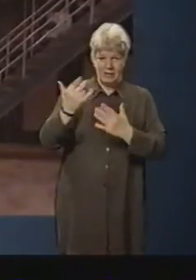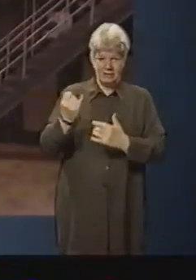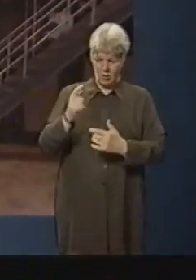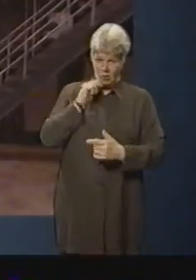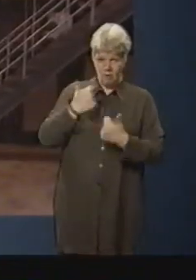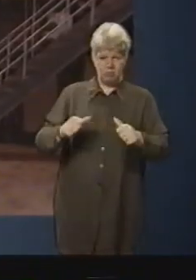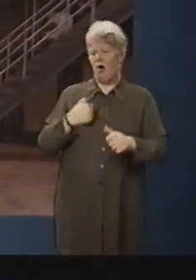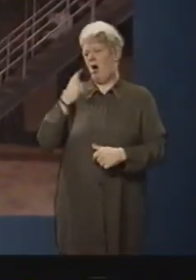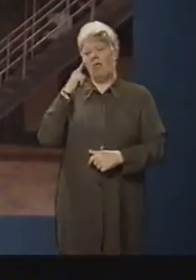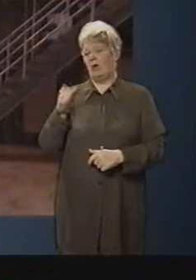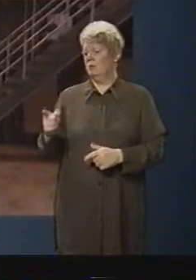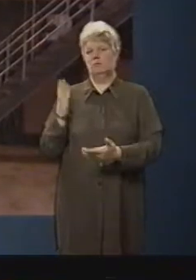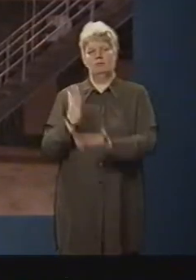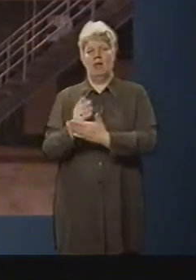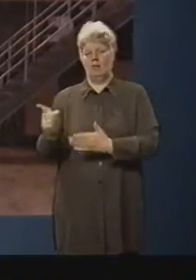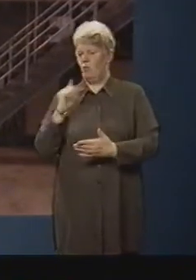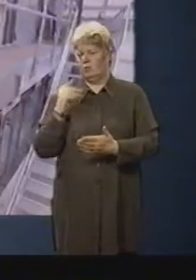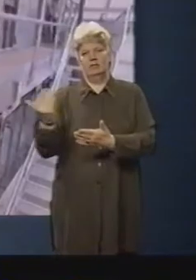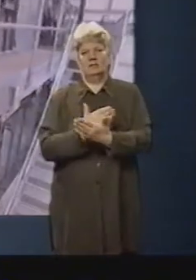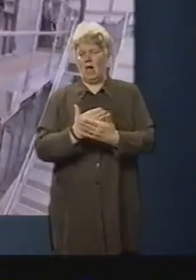I think today, they'd have won the day, definitely.